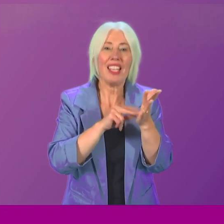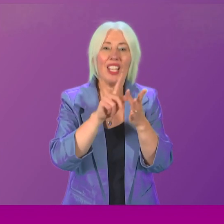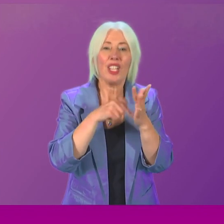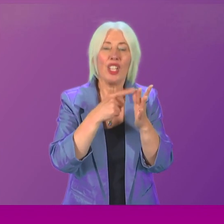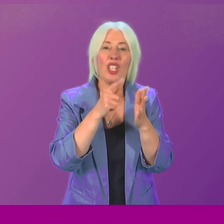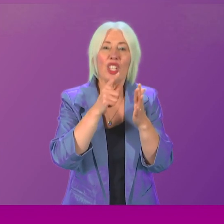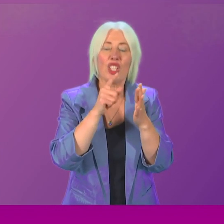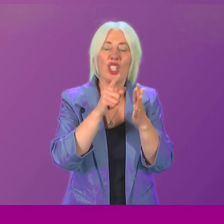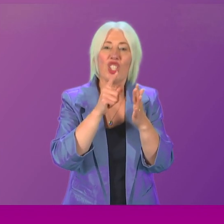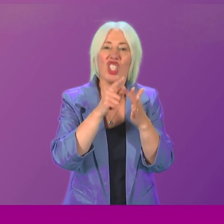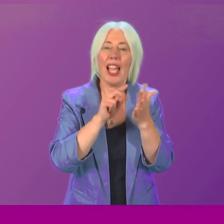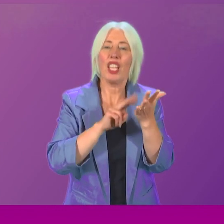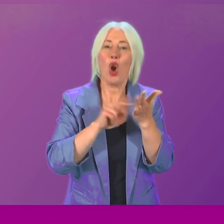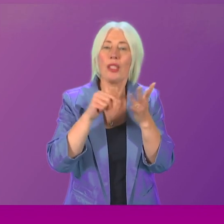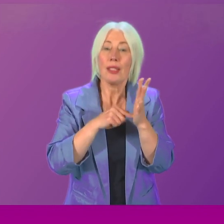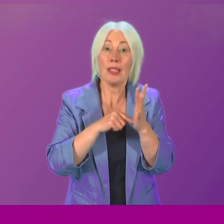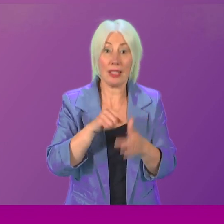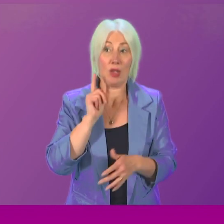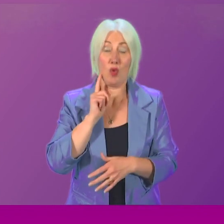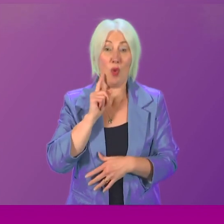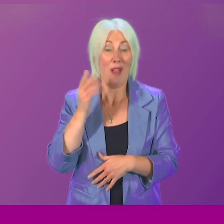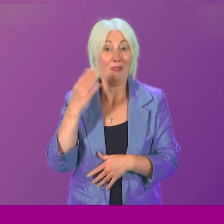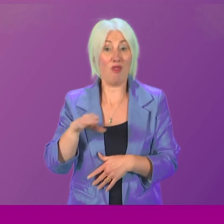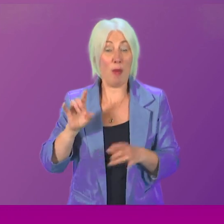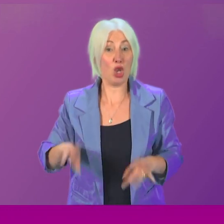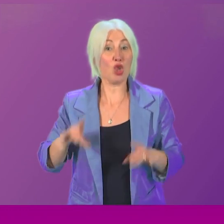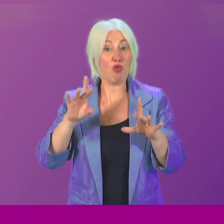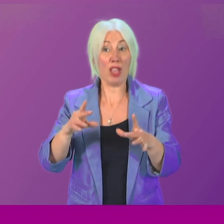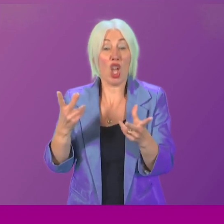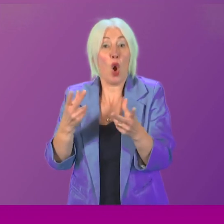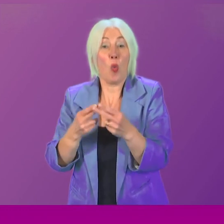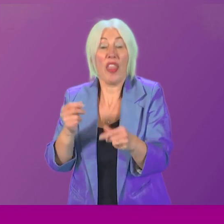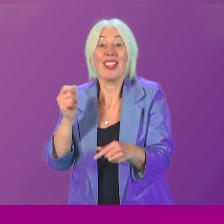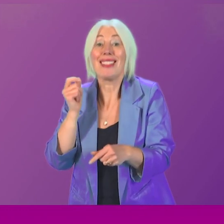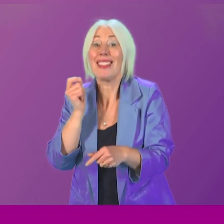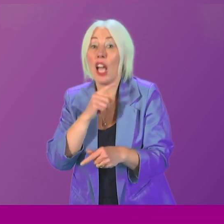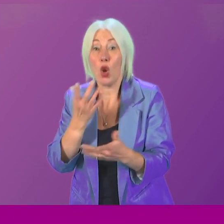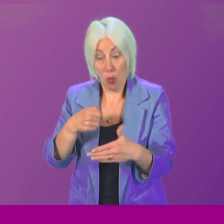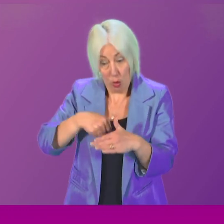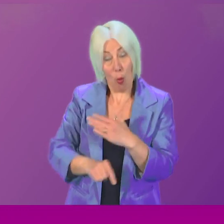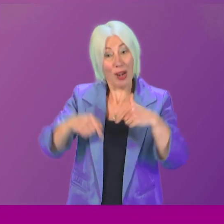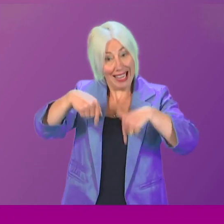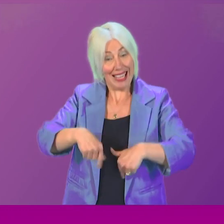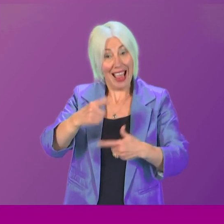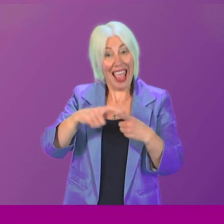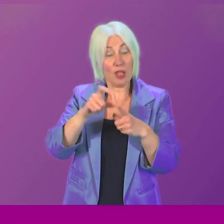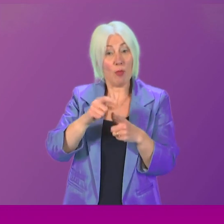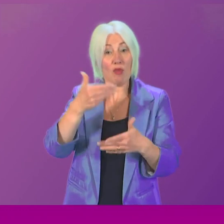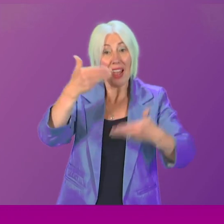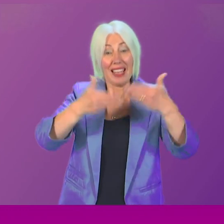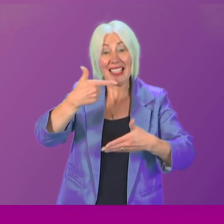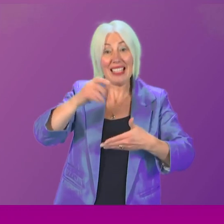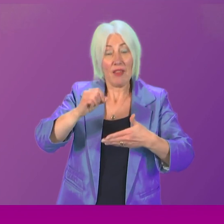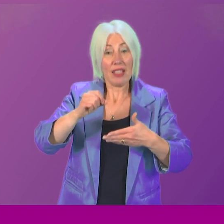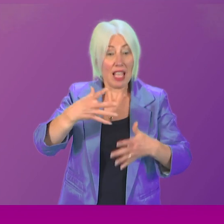Robinson has indeed travelled from Australia with her son, who was born in this city in 1970 and was taken